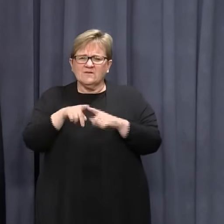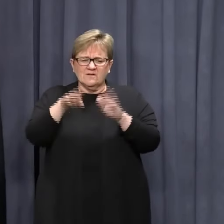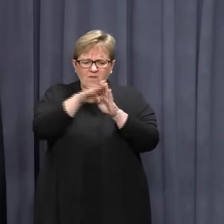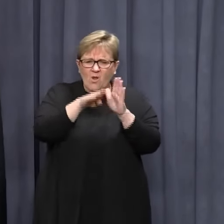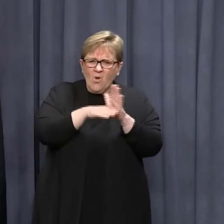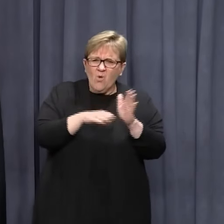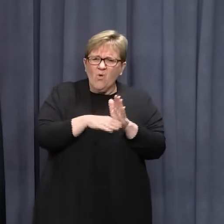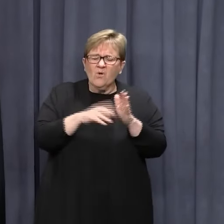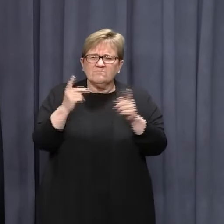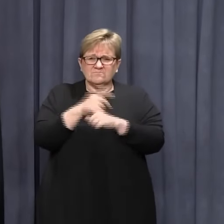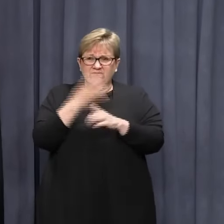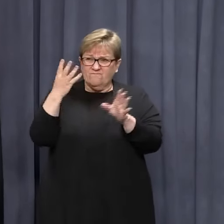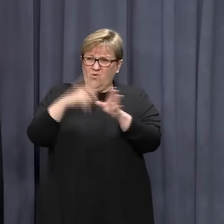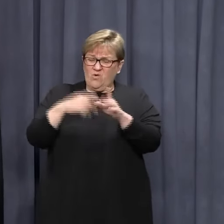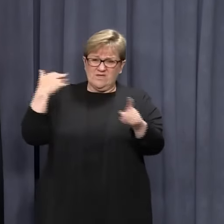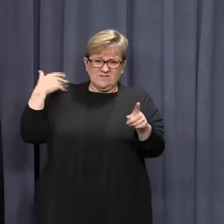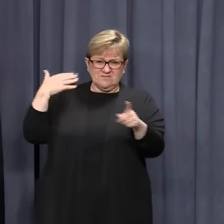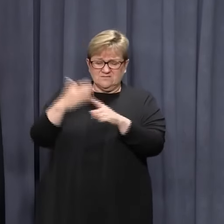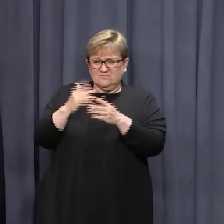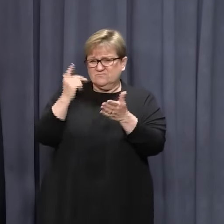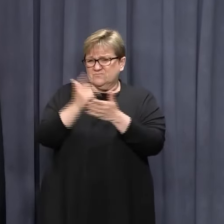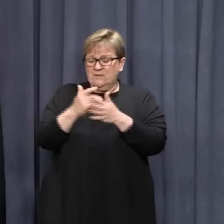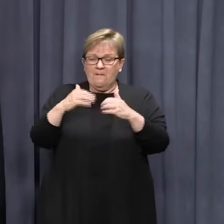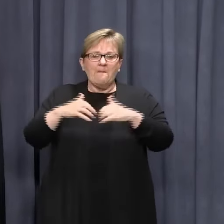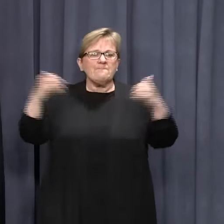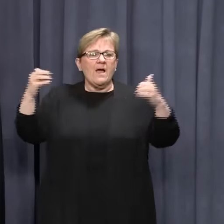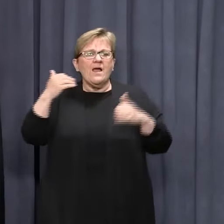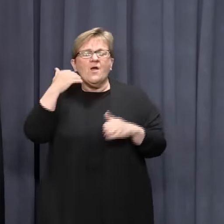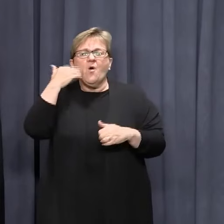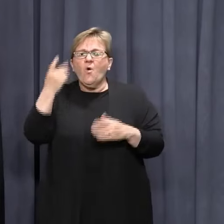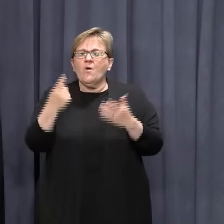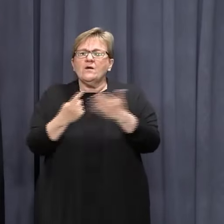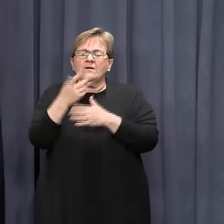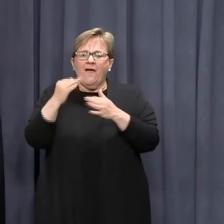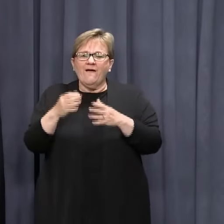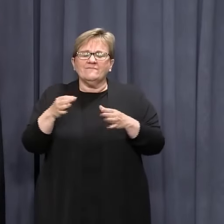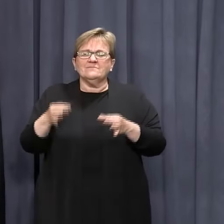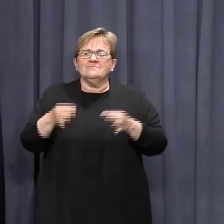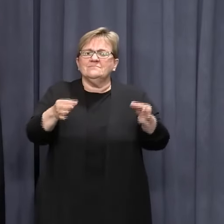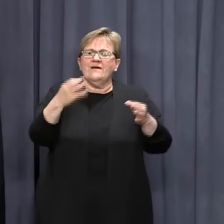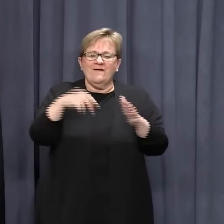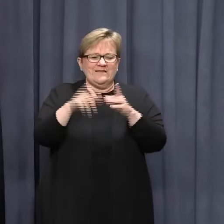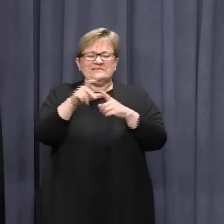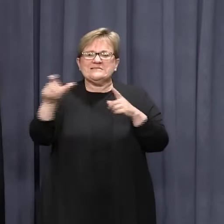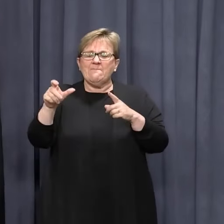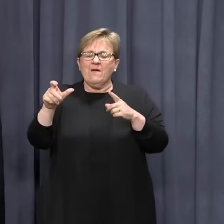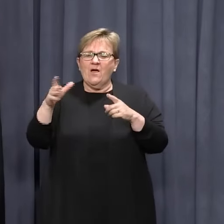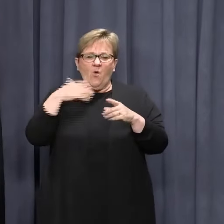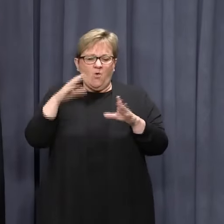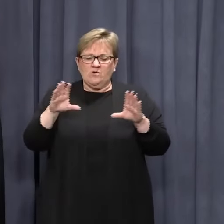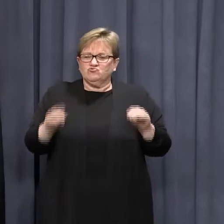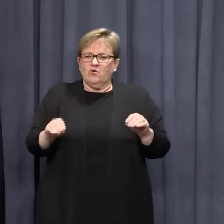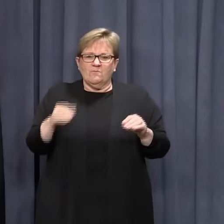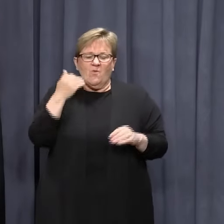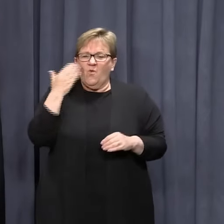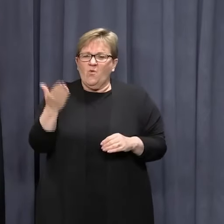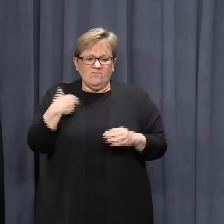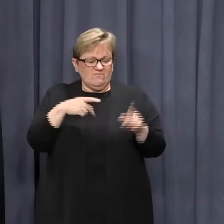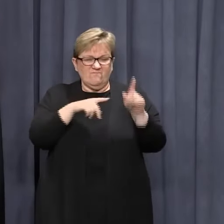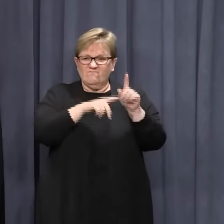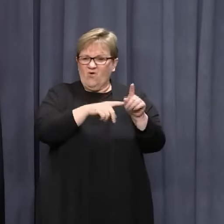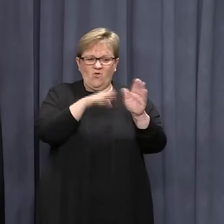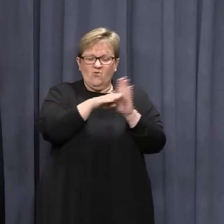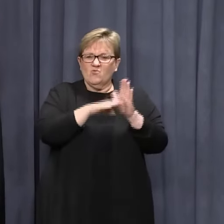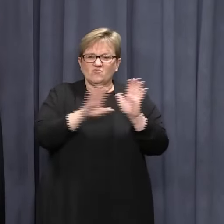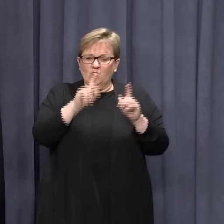over the course of the last four years. But Parliament's always prorogued in December. And so we've just followed the